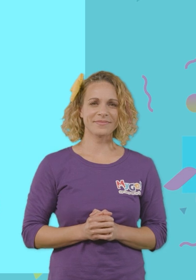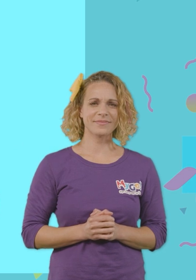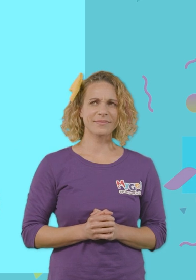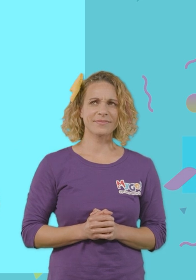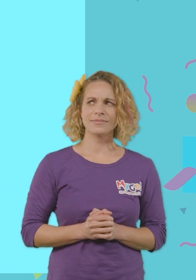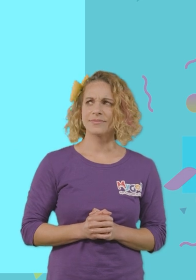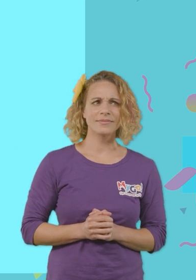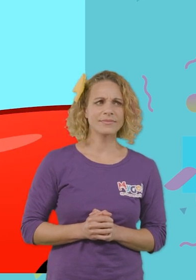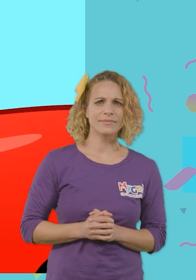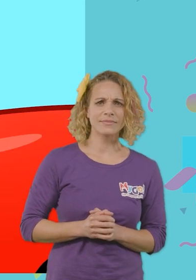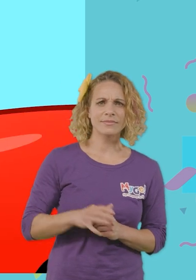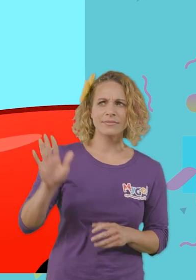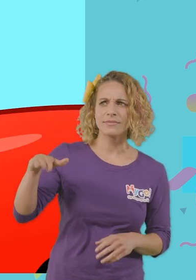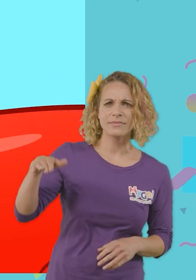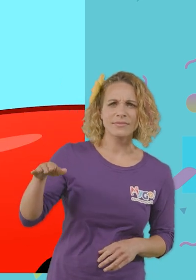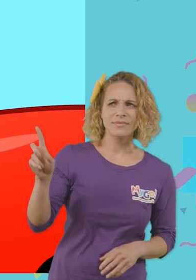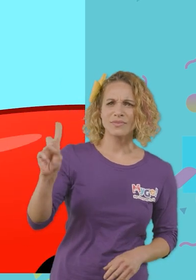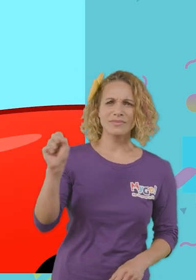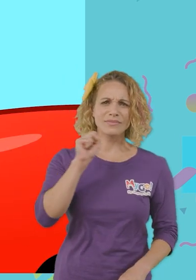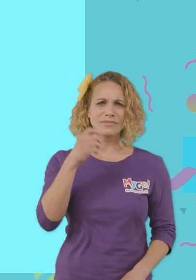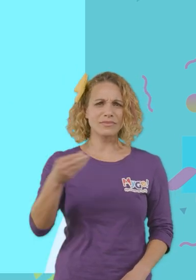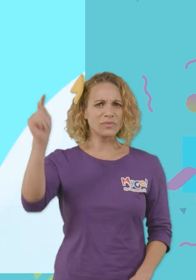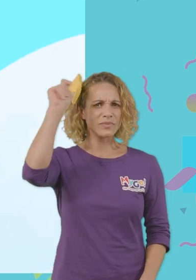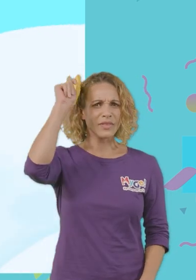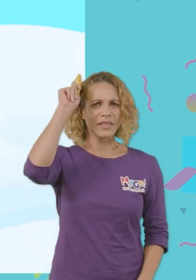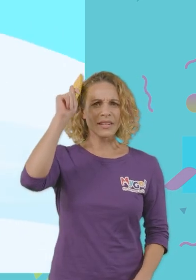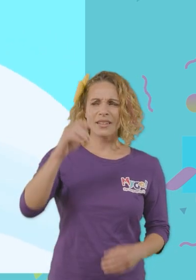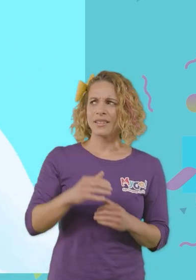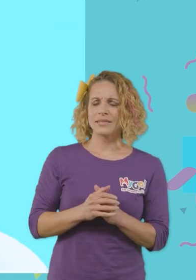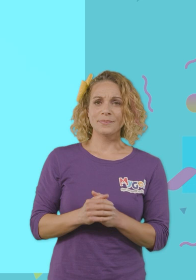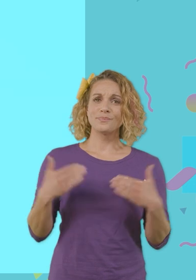Hey, where are Sarah and Troy? Let's go back, Morphle!